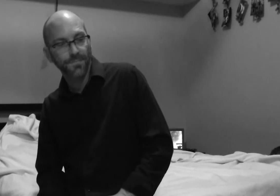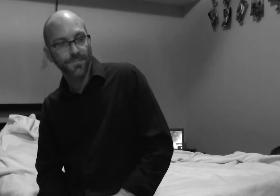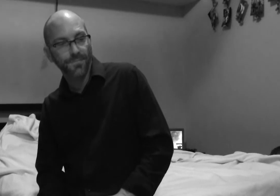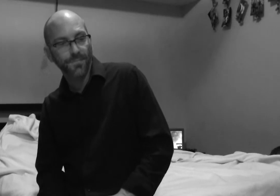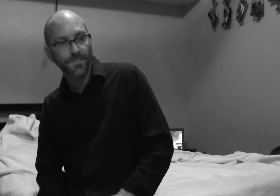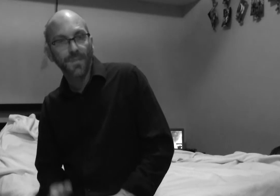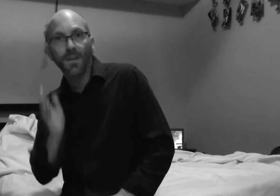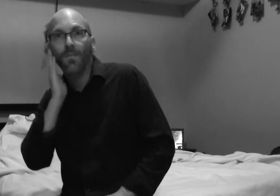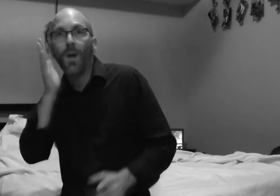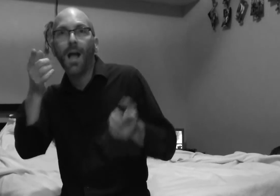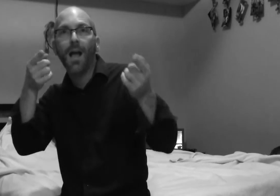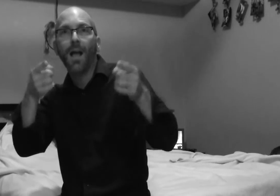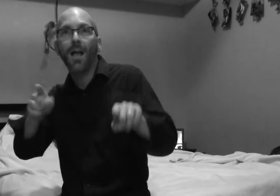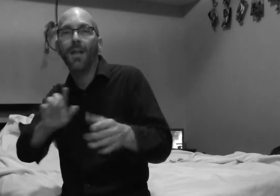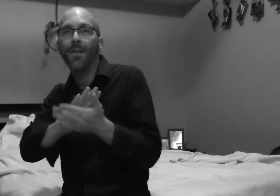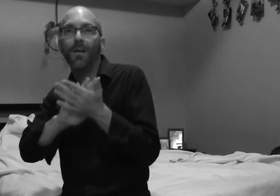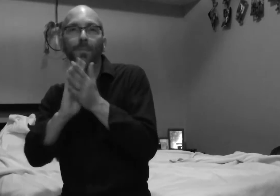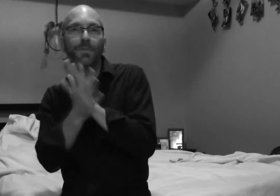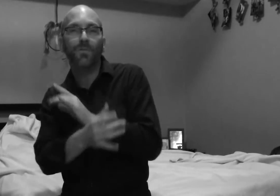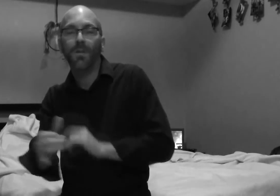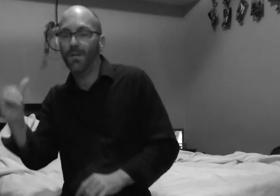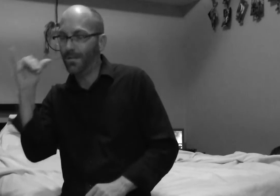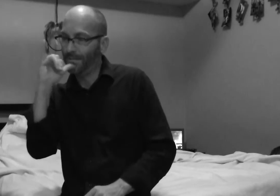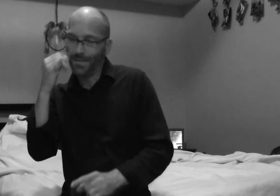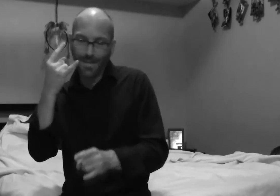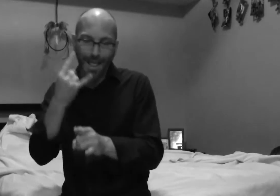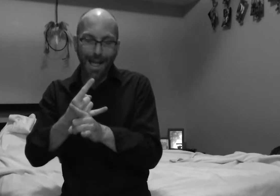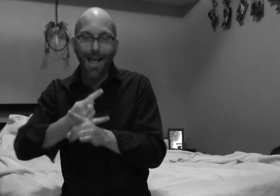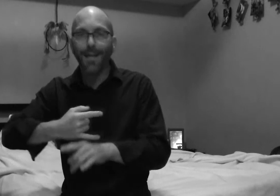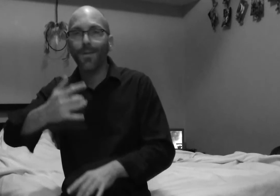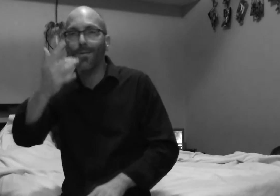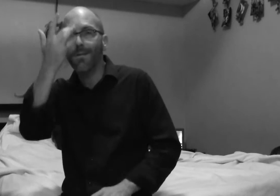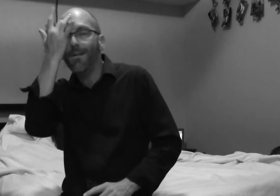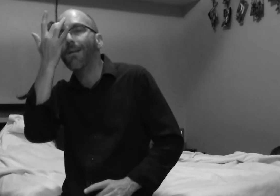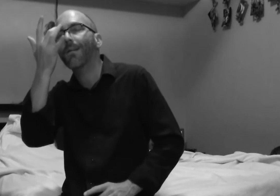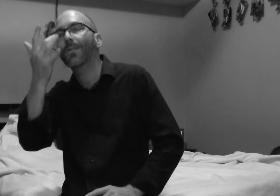You're gonna wind up a drunk just like your uncle